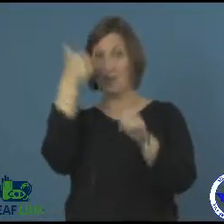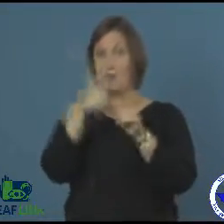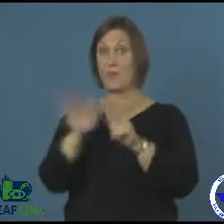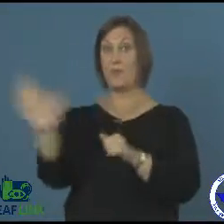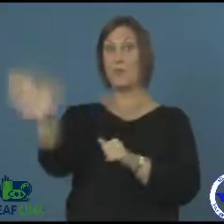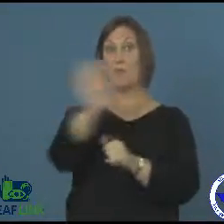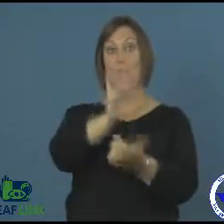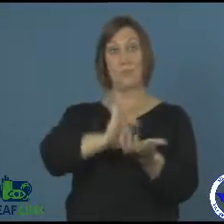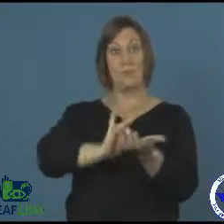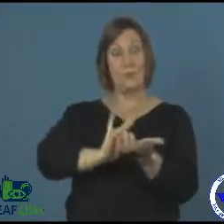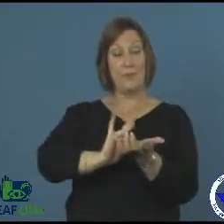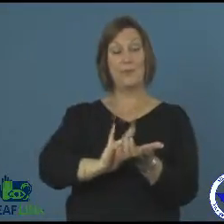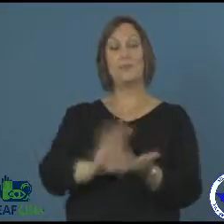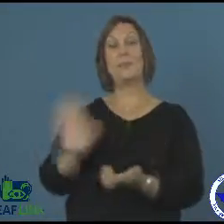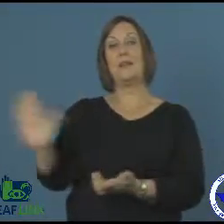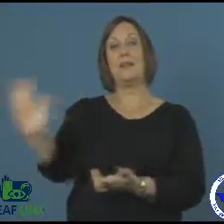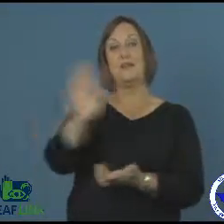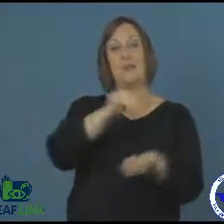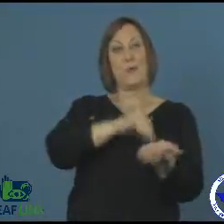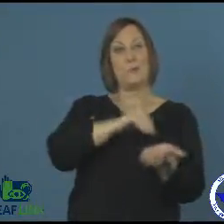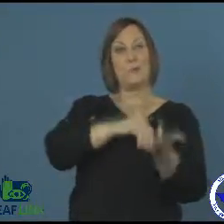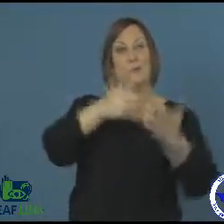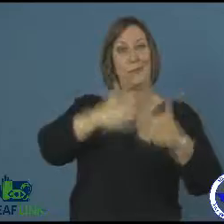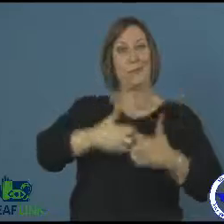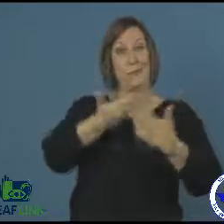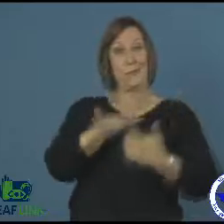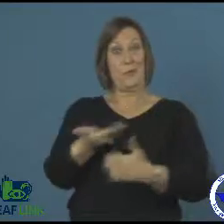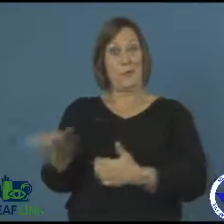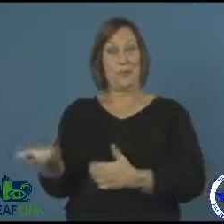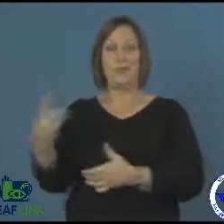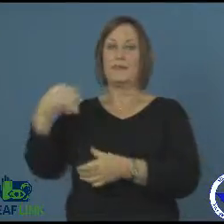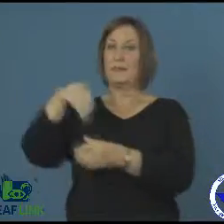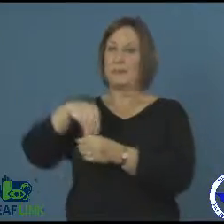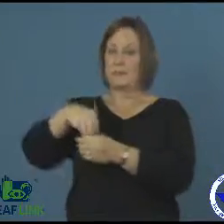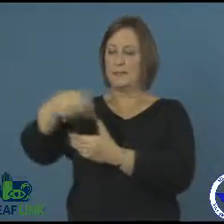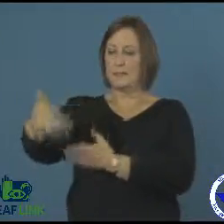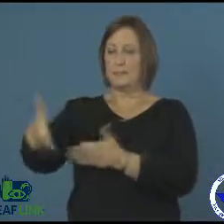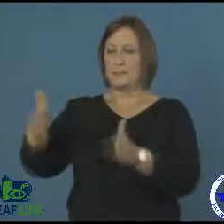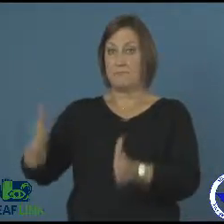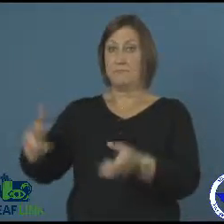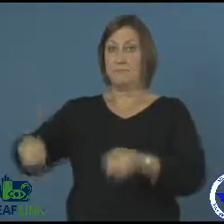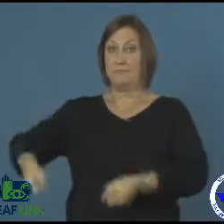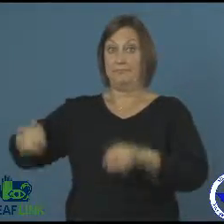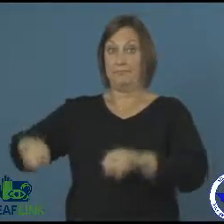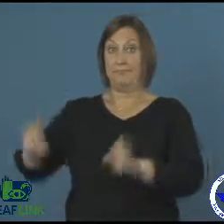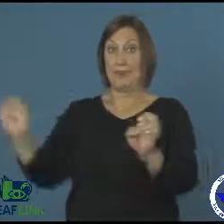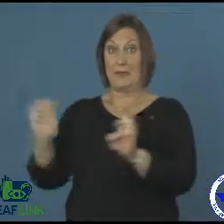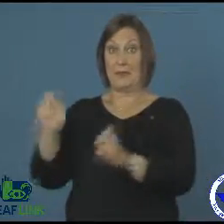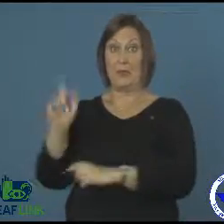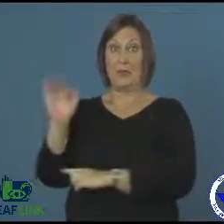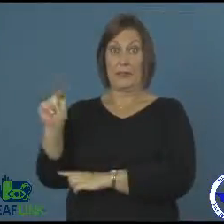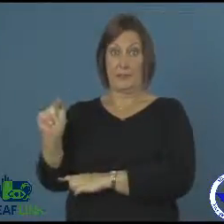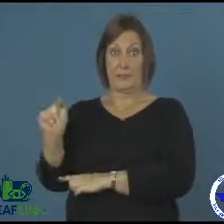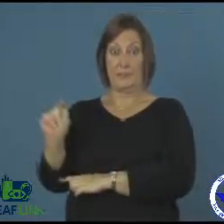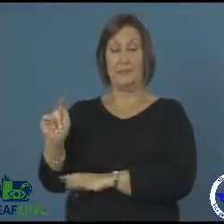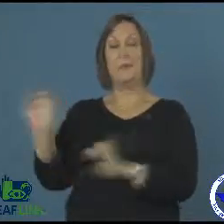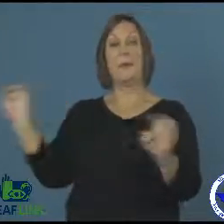Make sure you've got special medical supplies and equipment in your emergency kit. Take care. Leave